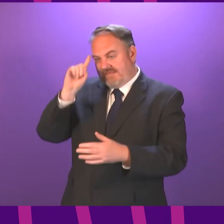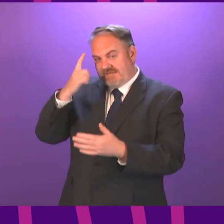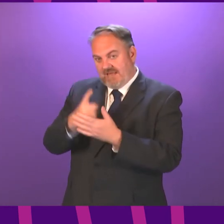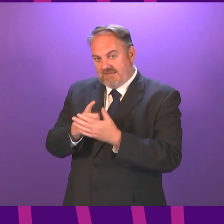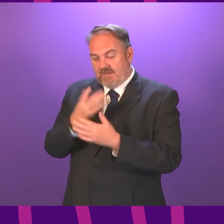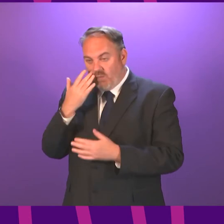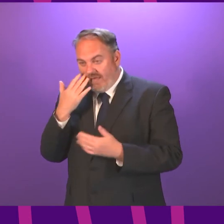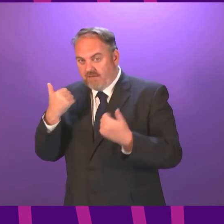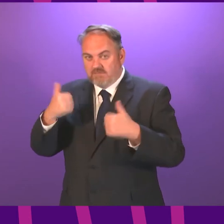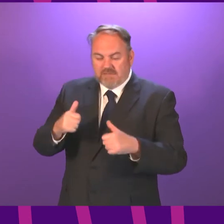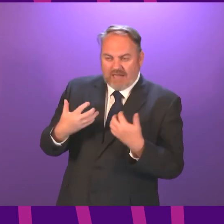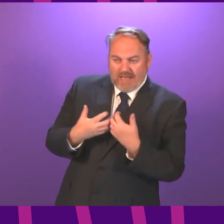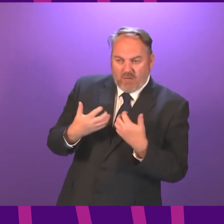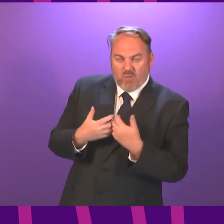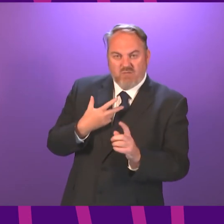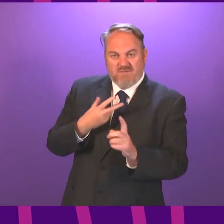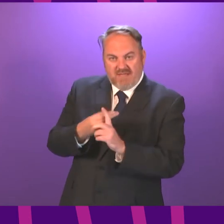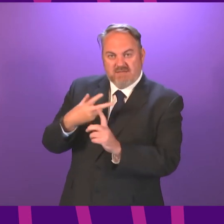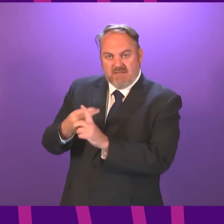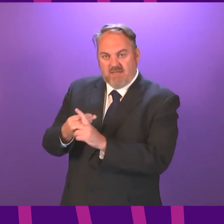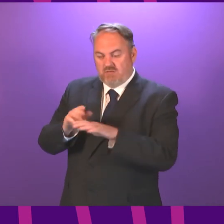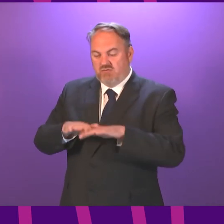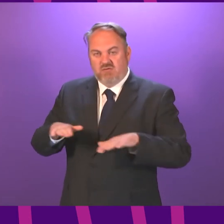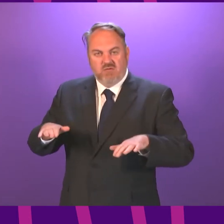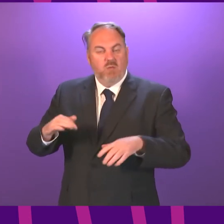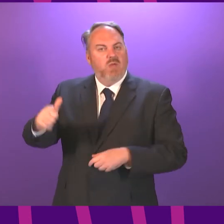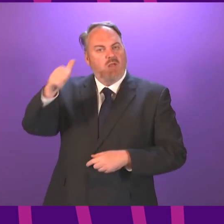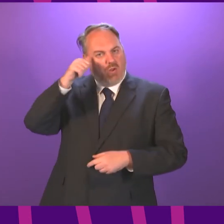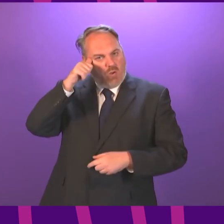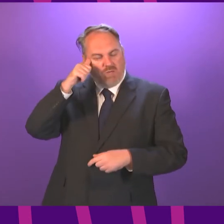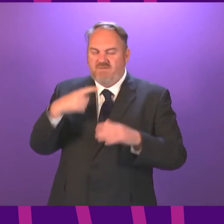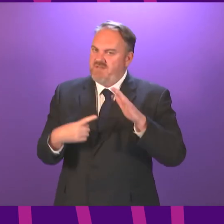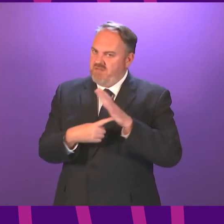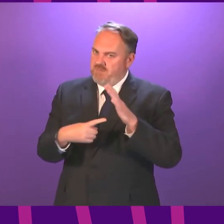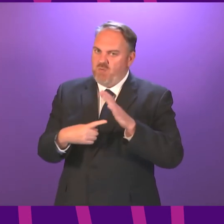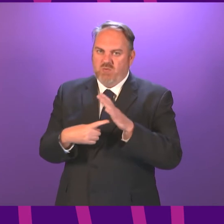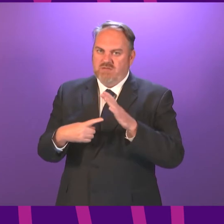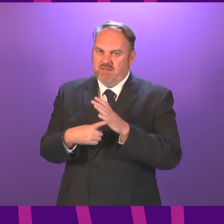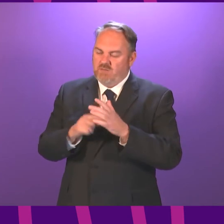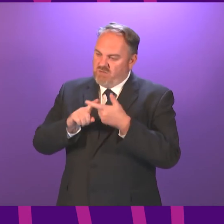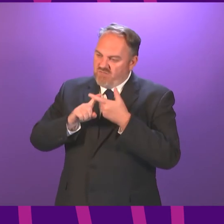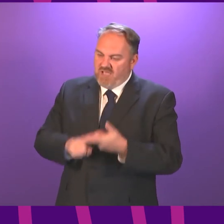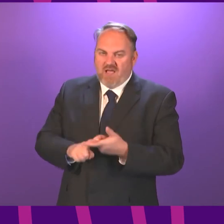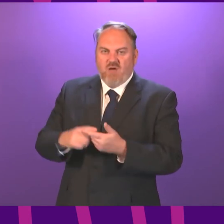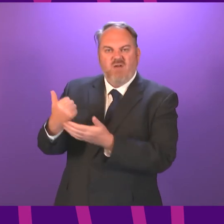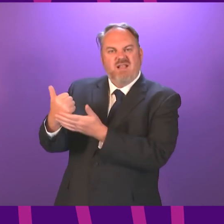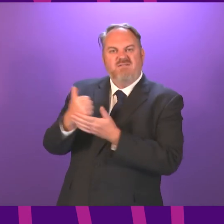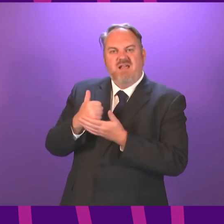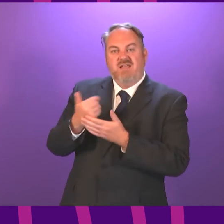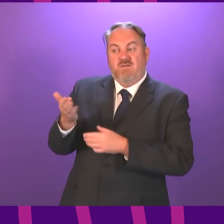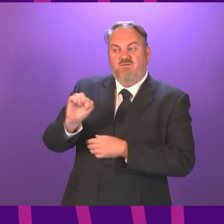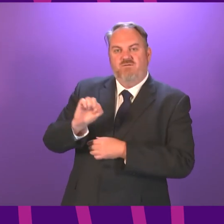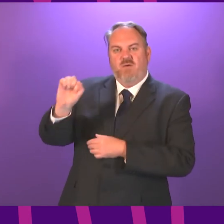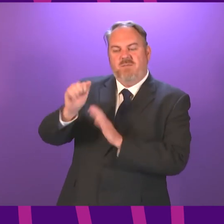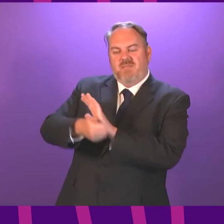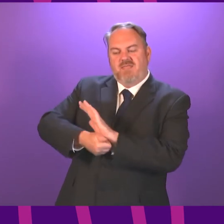those age groups. I'm sure everybody will agree that it is vital that we continue to rely on expert advice in all of